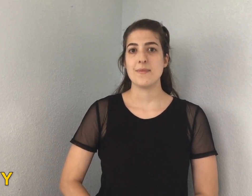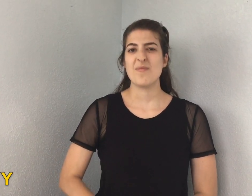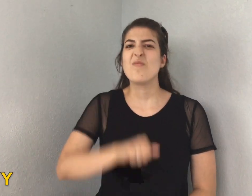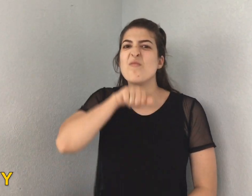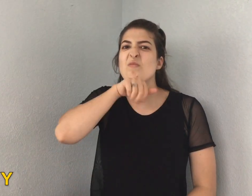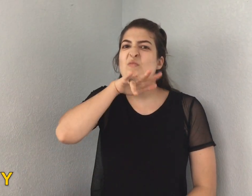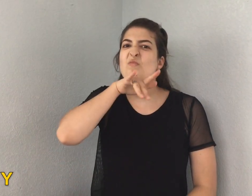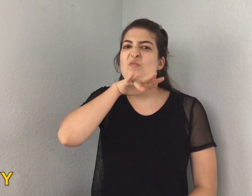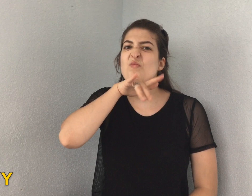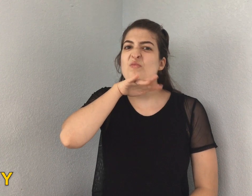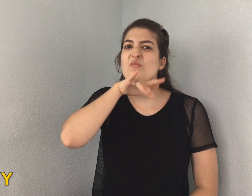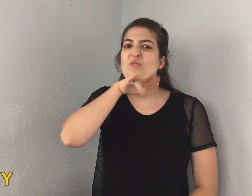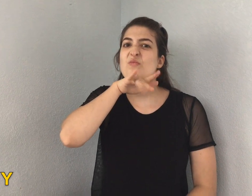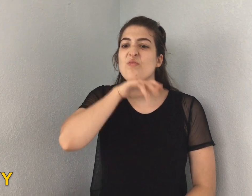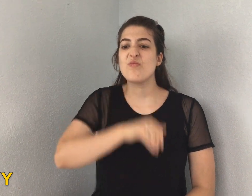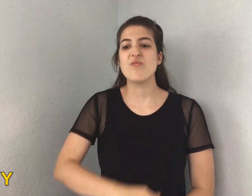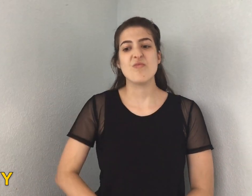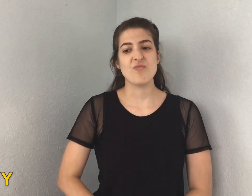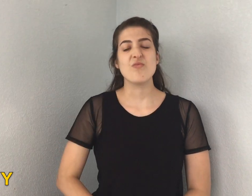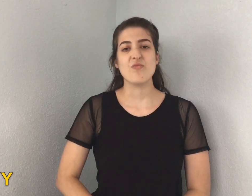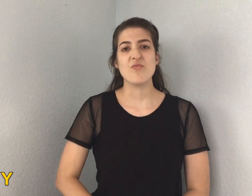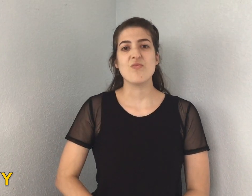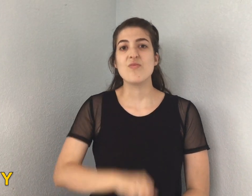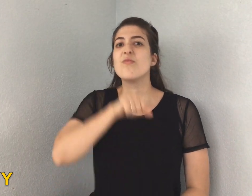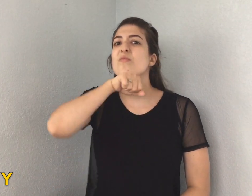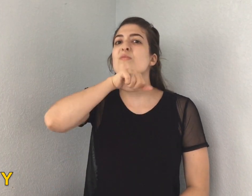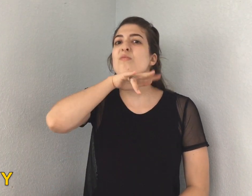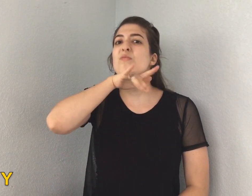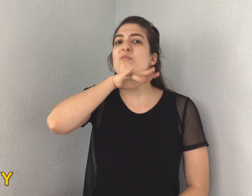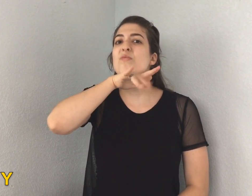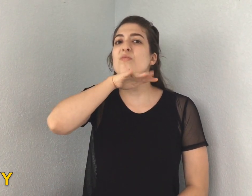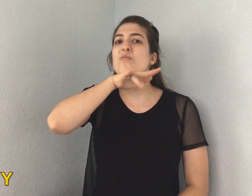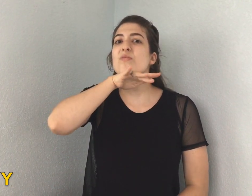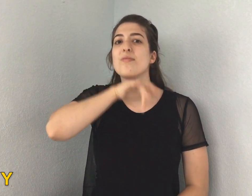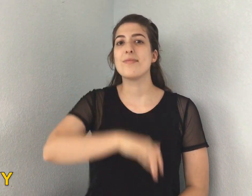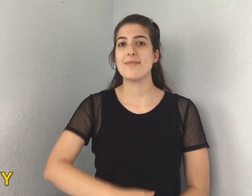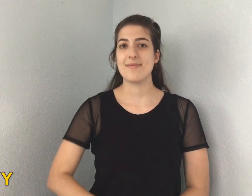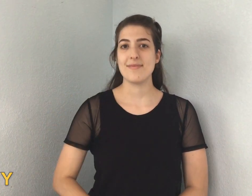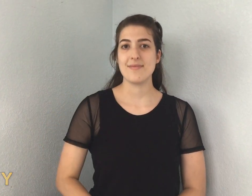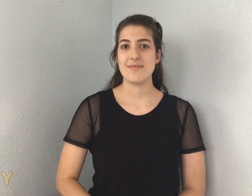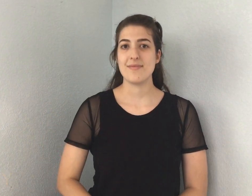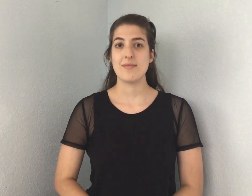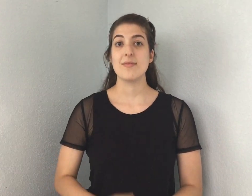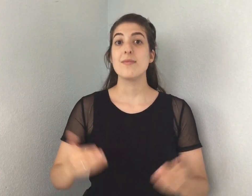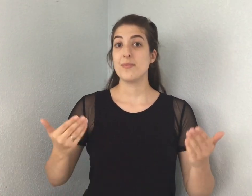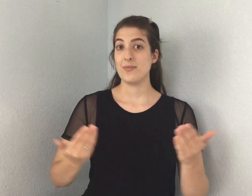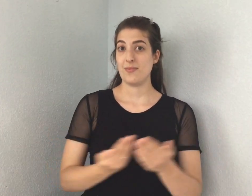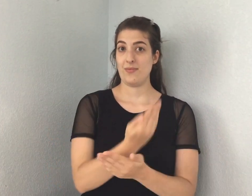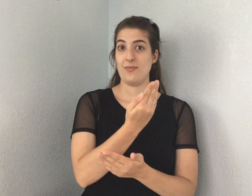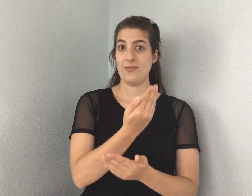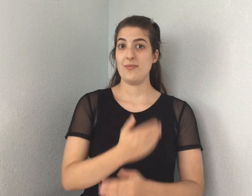Dirty. Dirty. New.